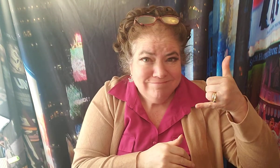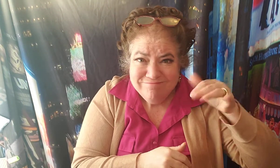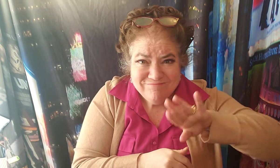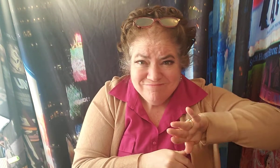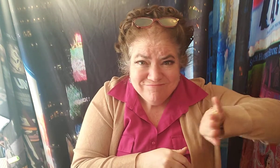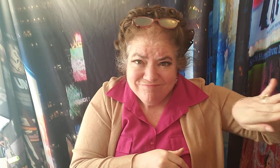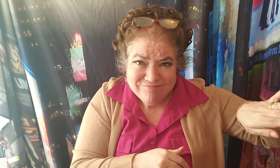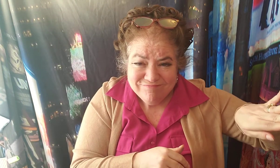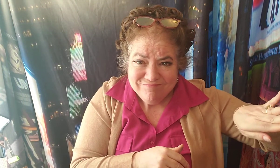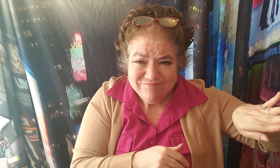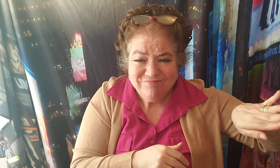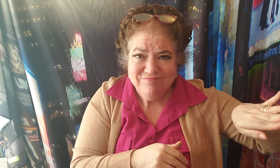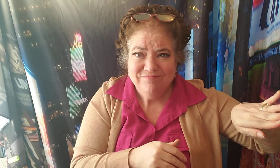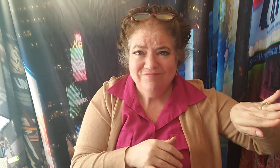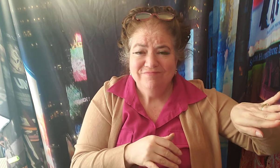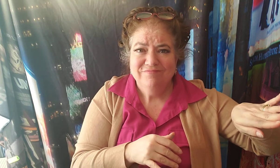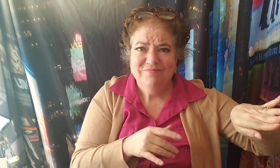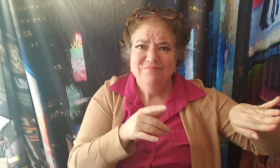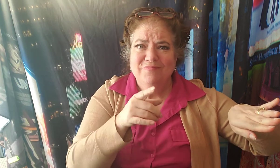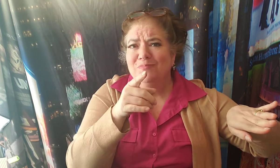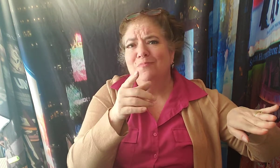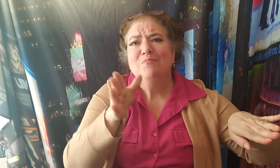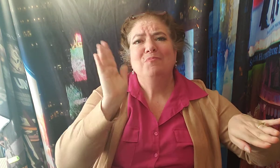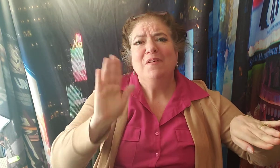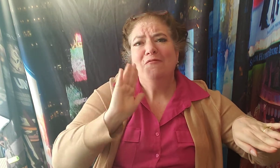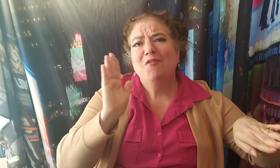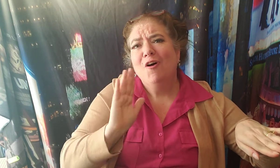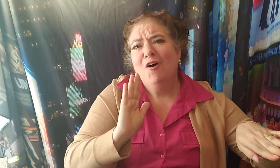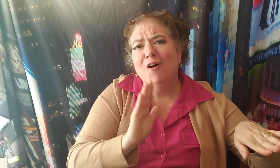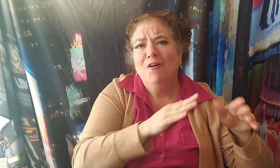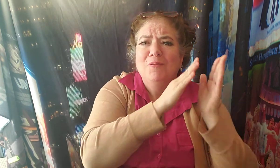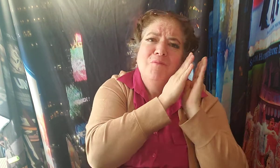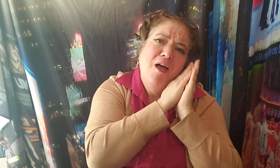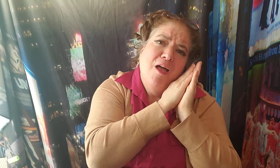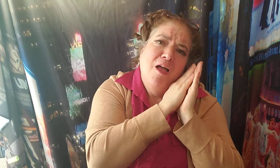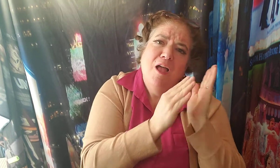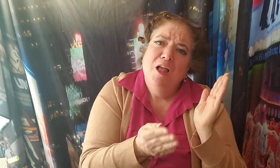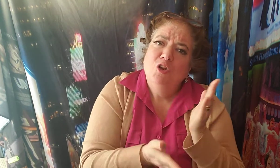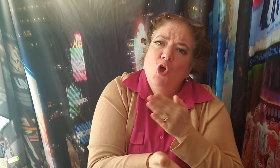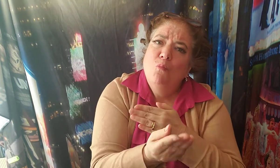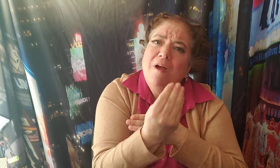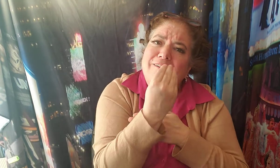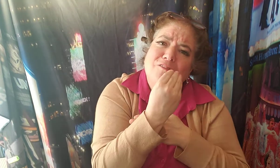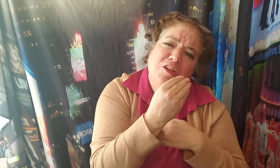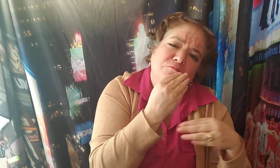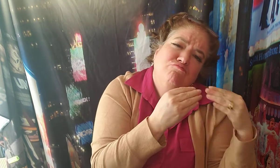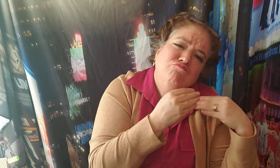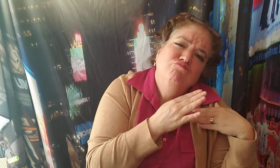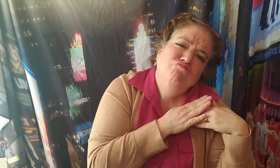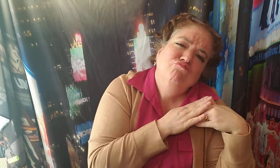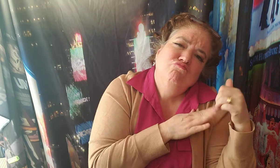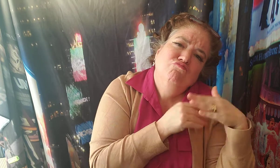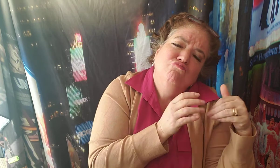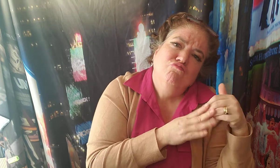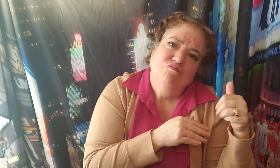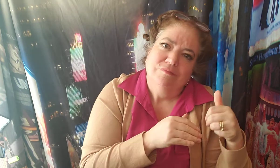You had your breakfast In bed before But you won't have it Fair anymore